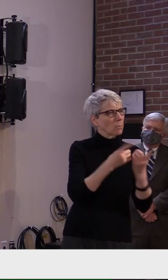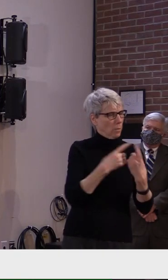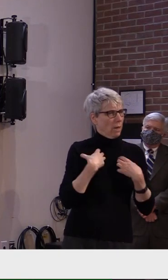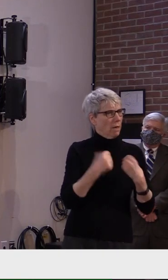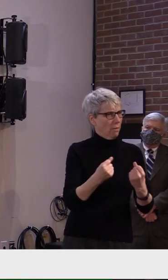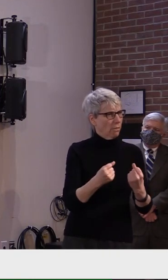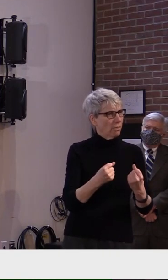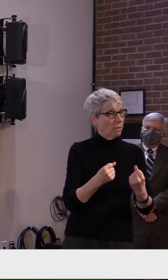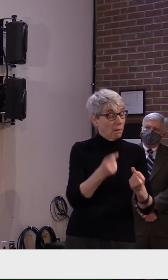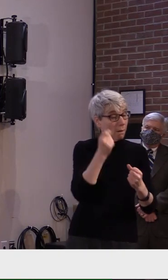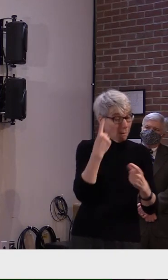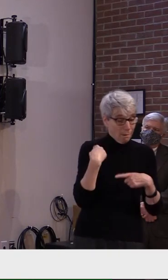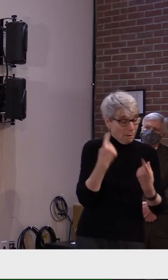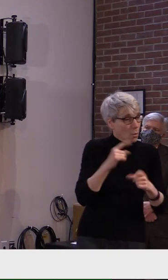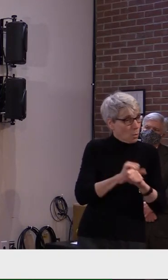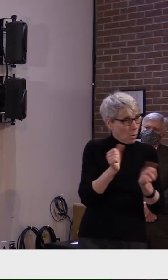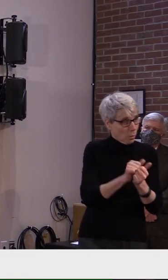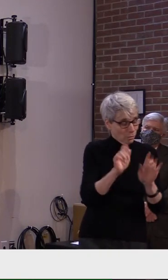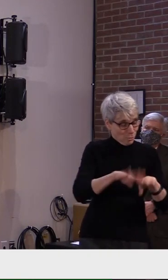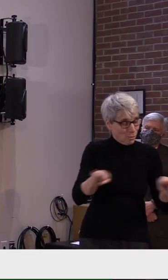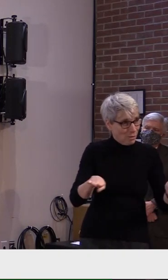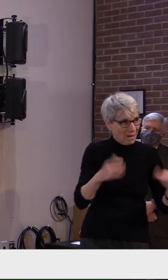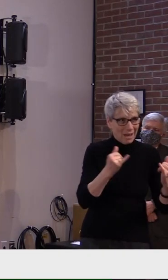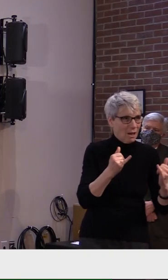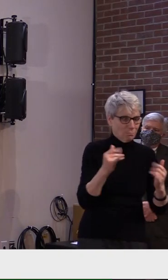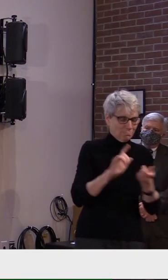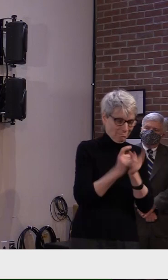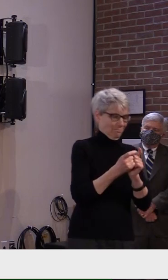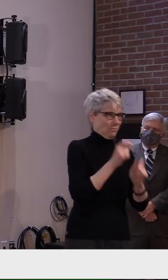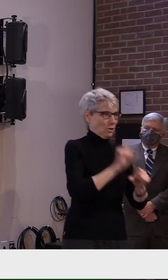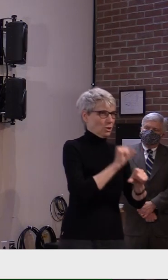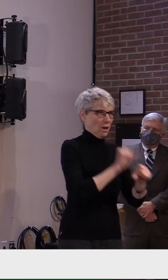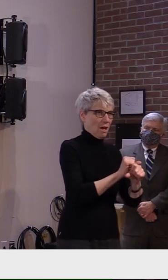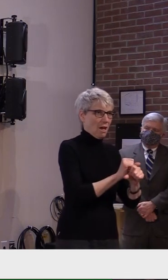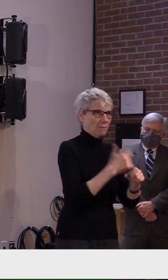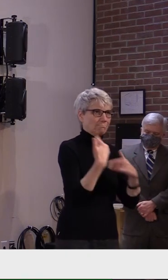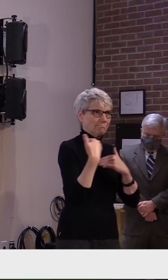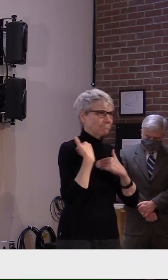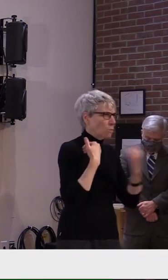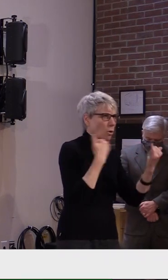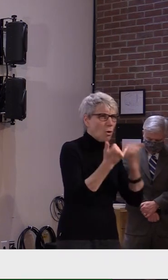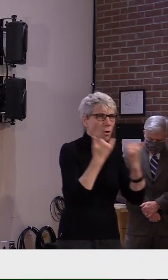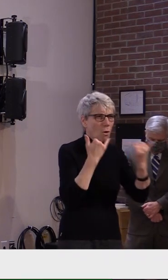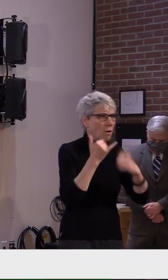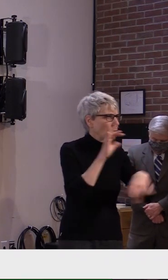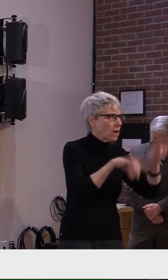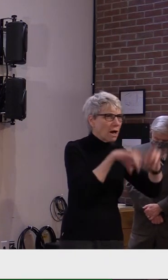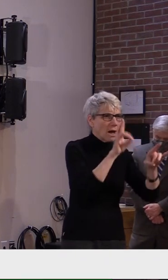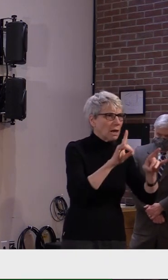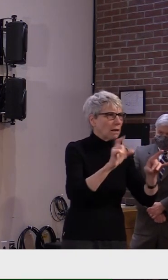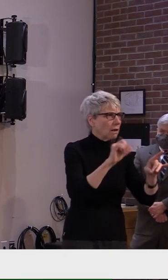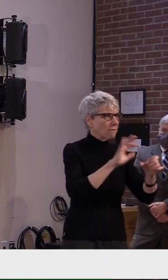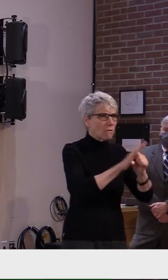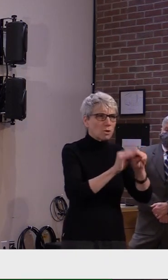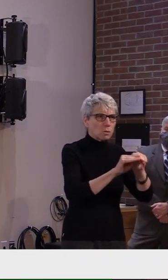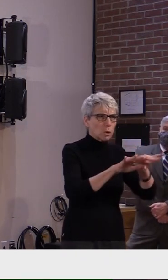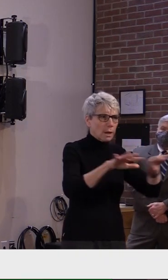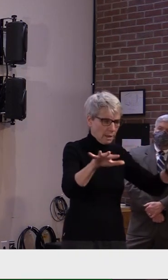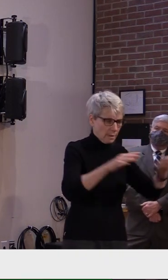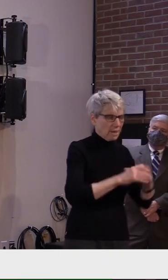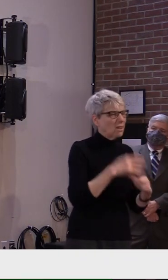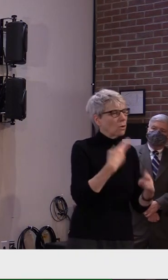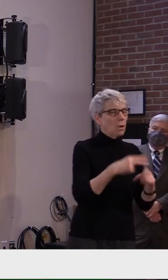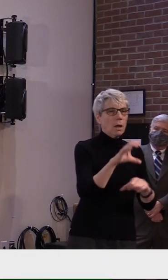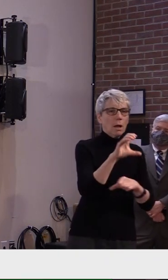a job which she brings passion to every day. But since the pandemic started, she has been our contact tracing